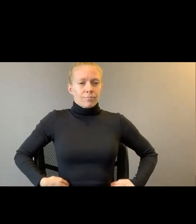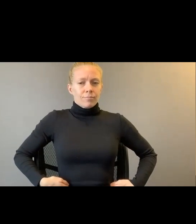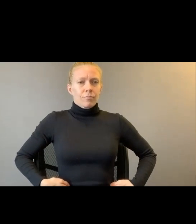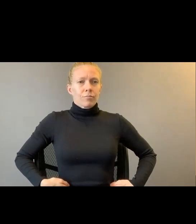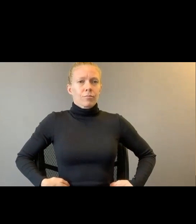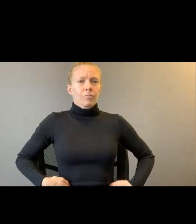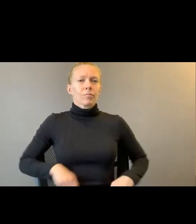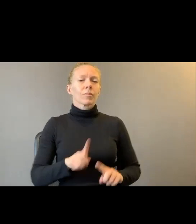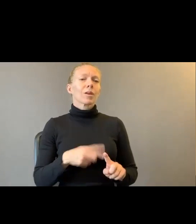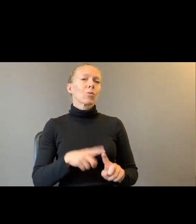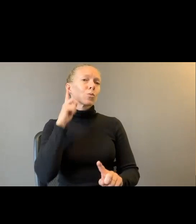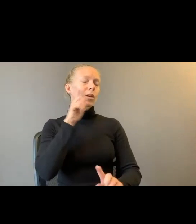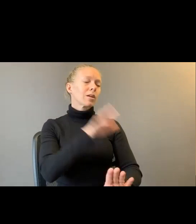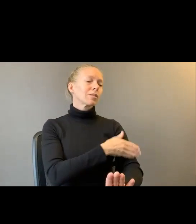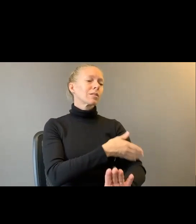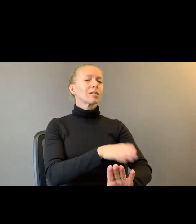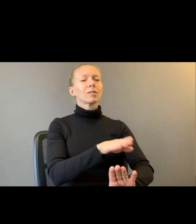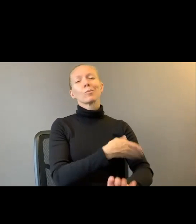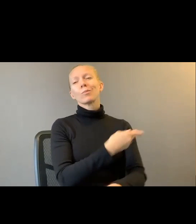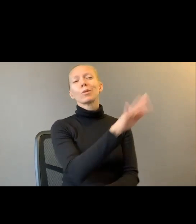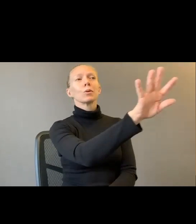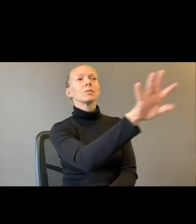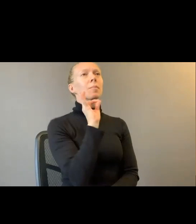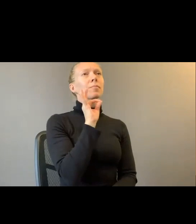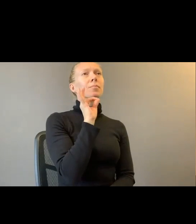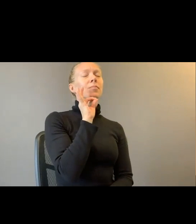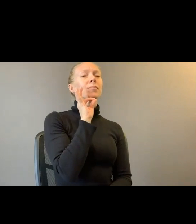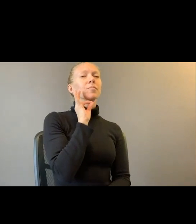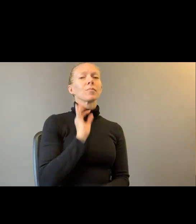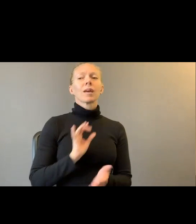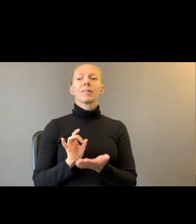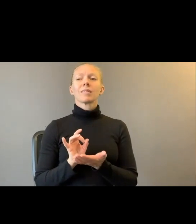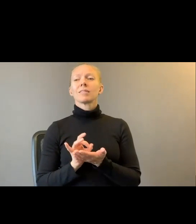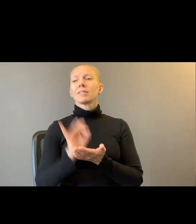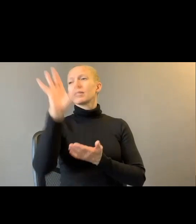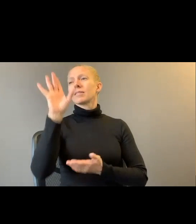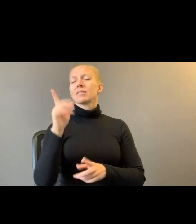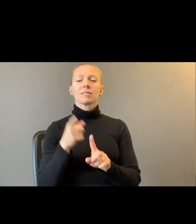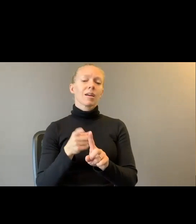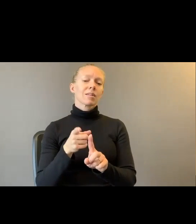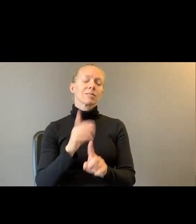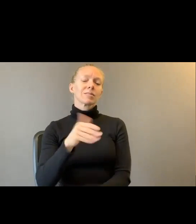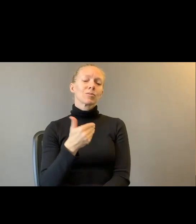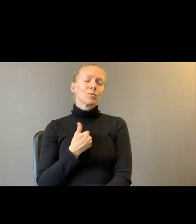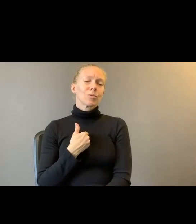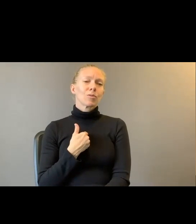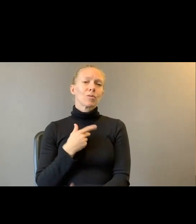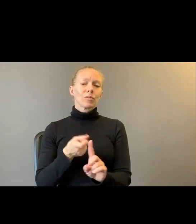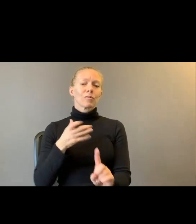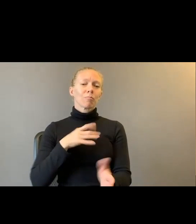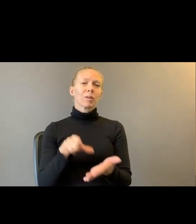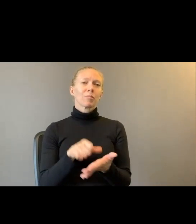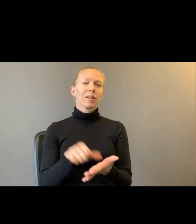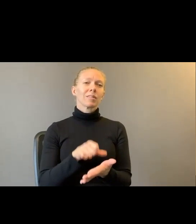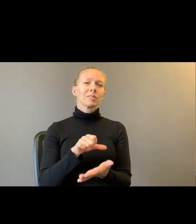note for my lazy shadow and cast its soul from my page. When I see God's